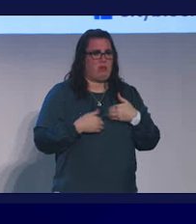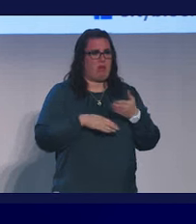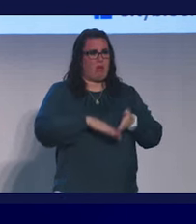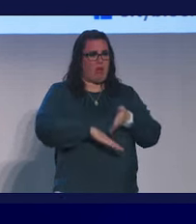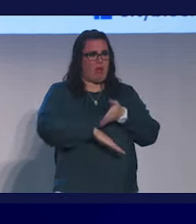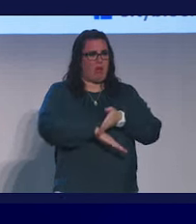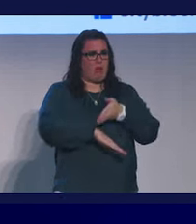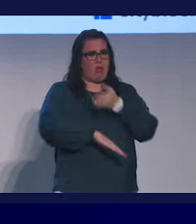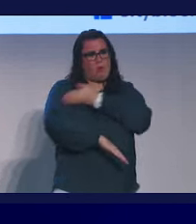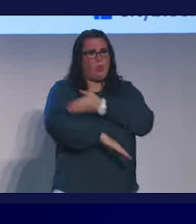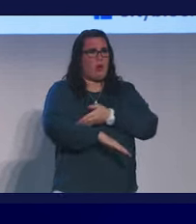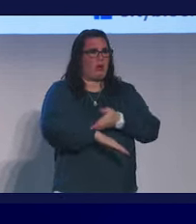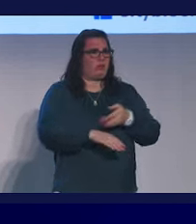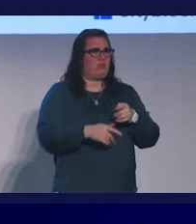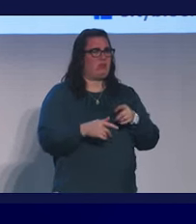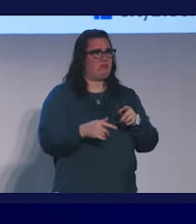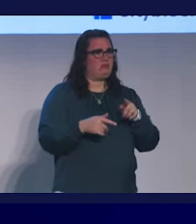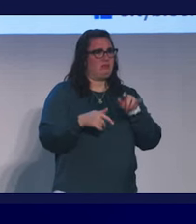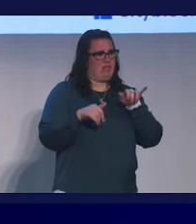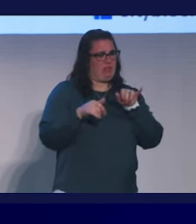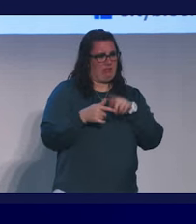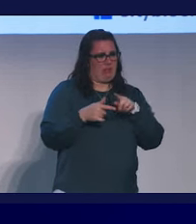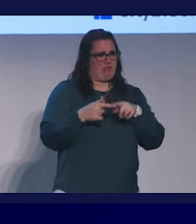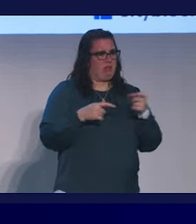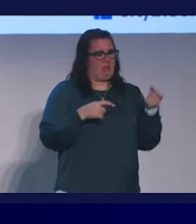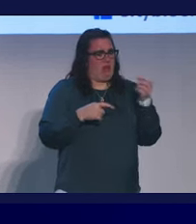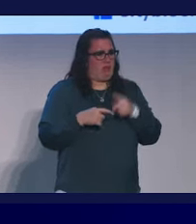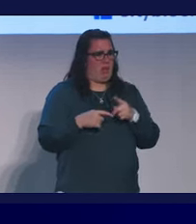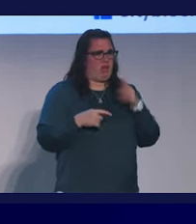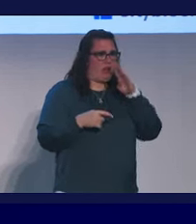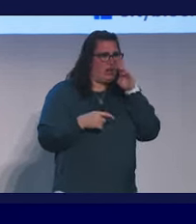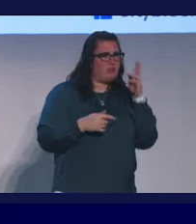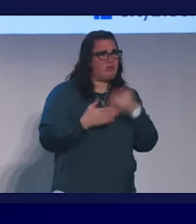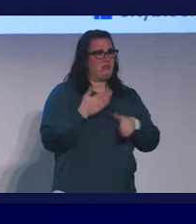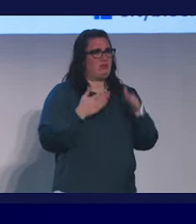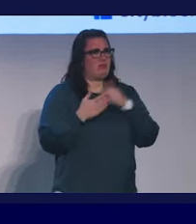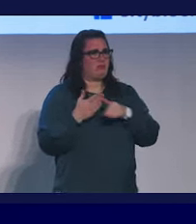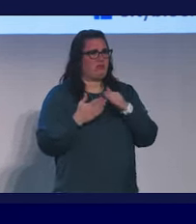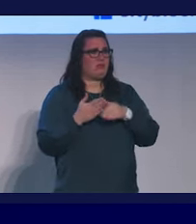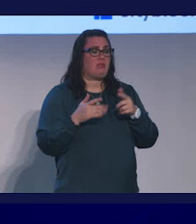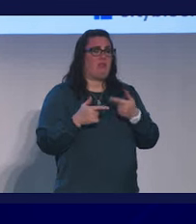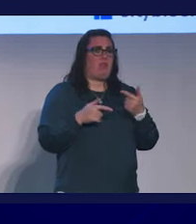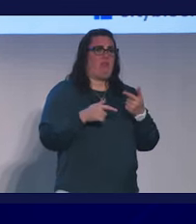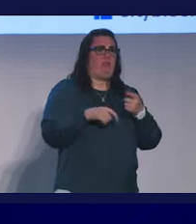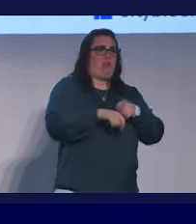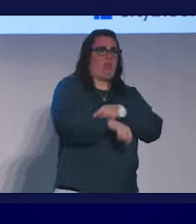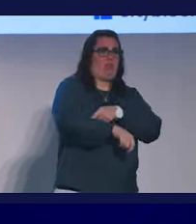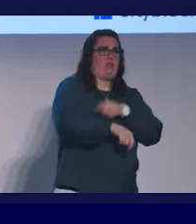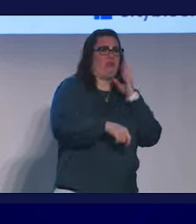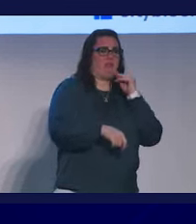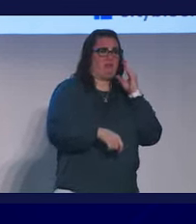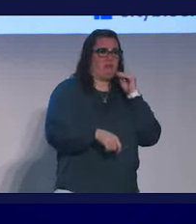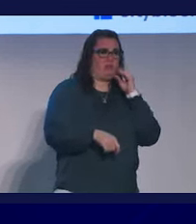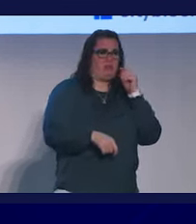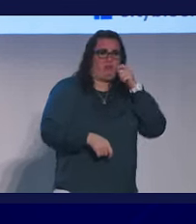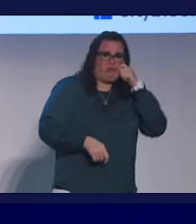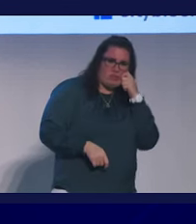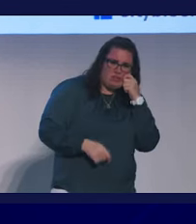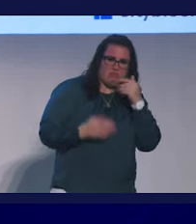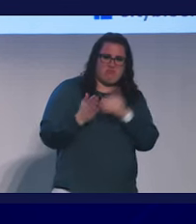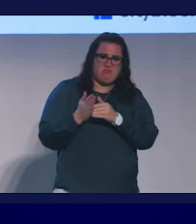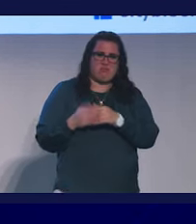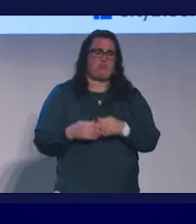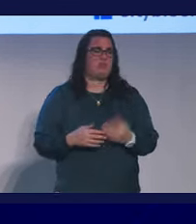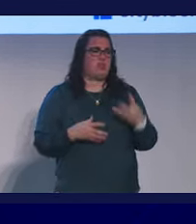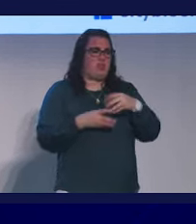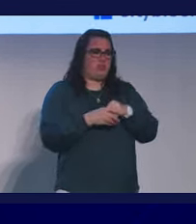hospital. And like so many people accessing the health care system, she had had lifelong and persistent experiences with racism, including